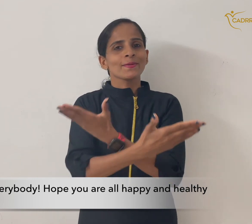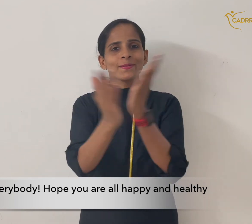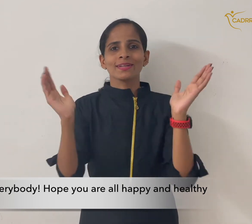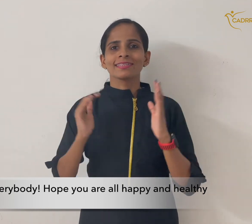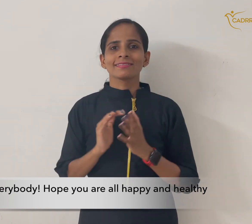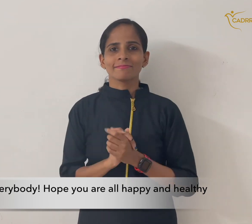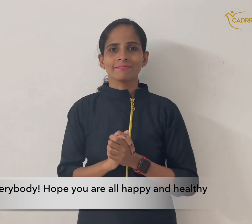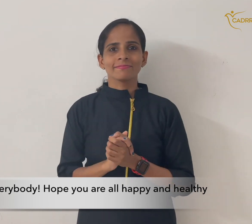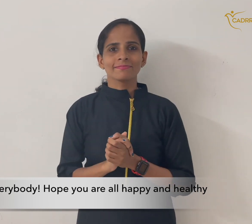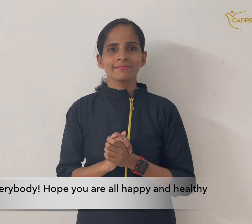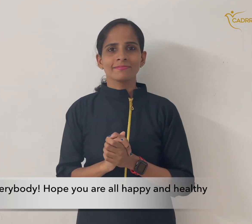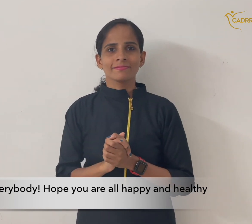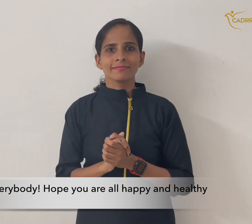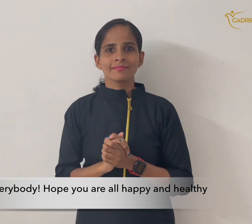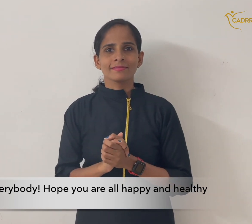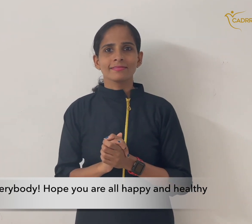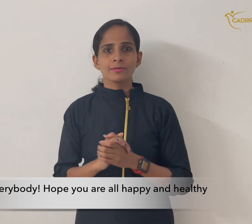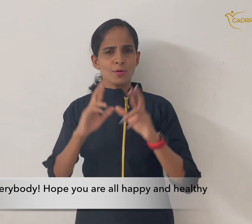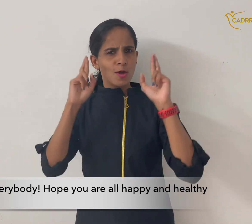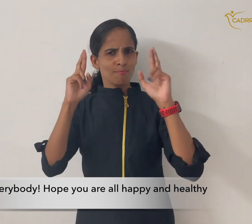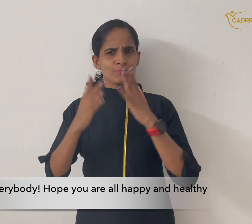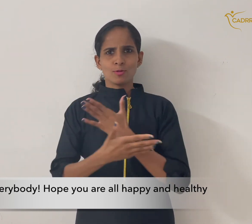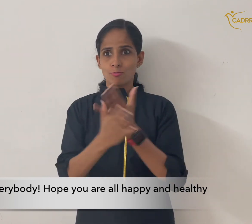Hope you are all happy and healthy.